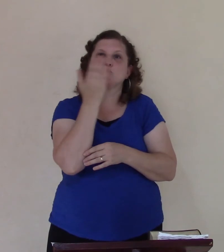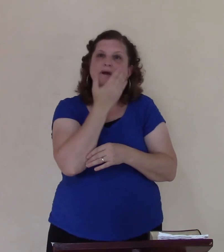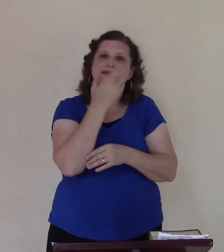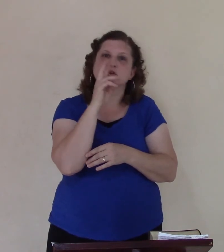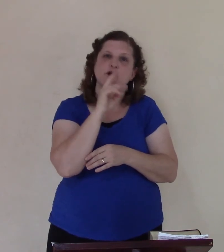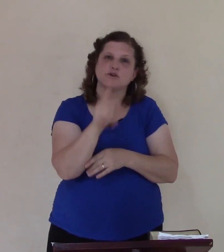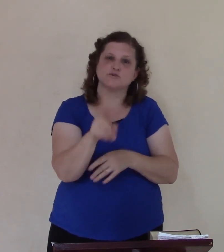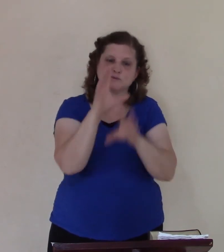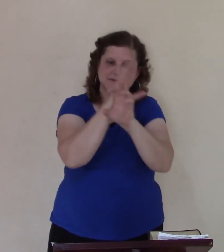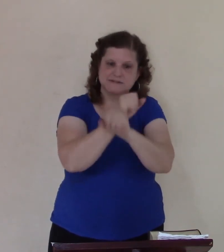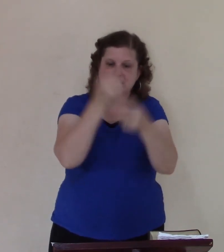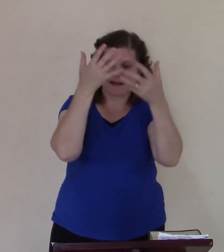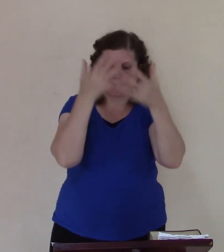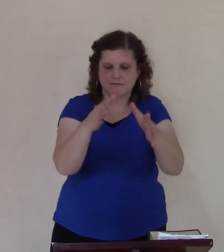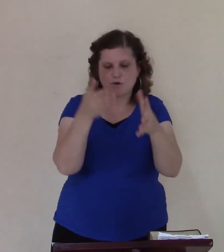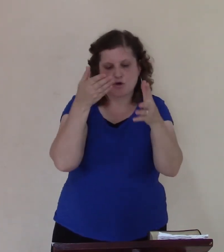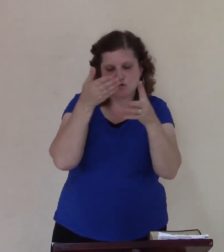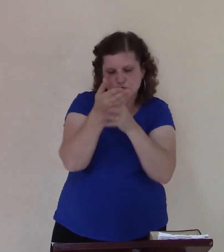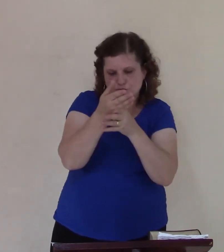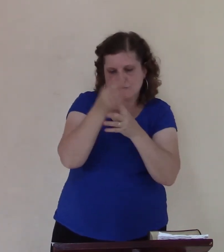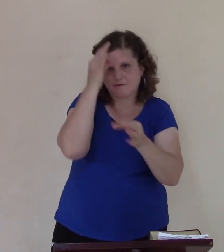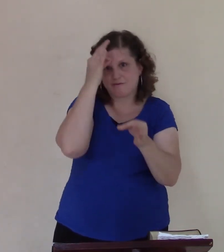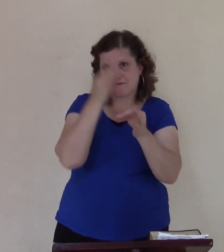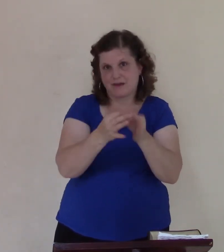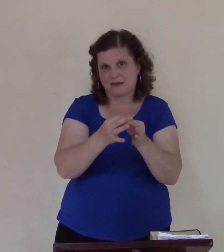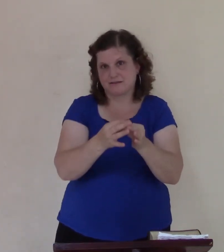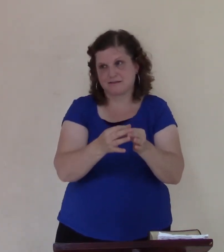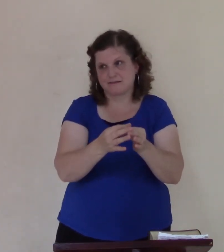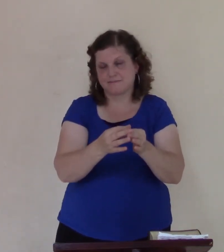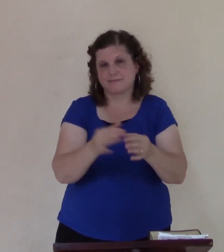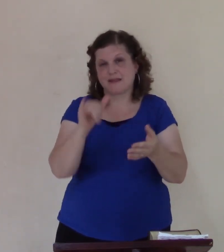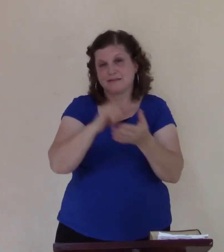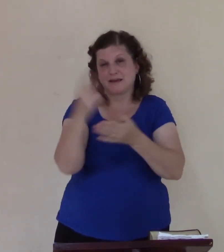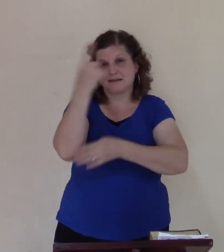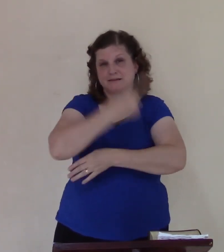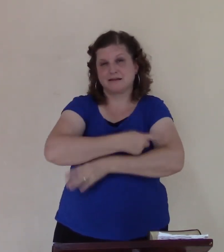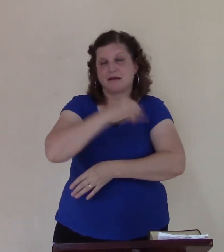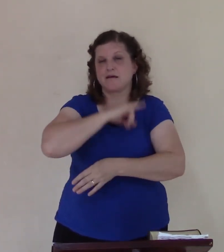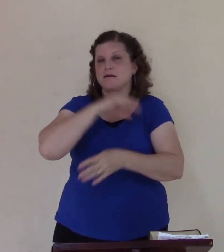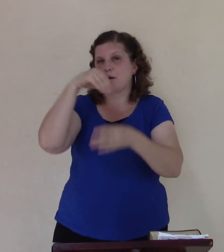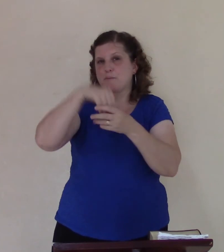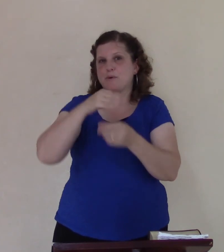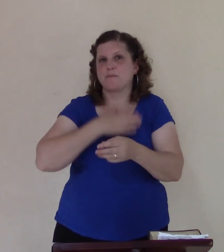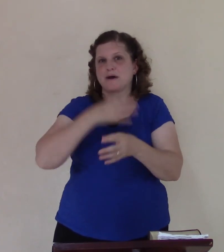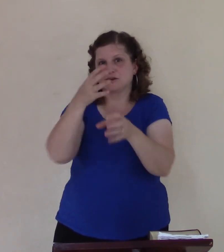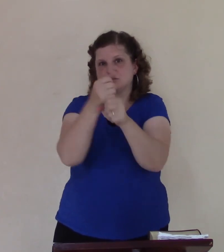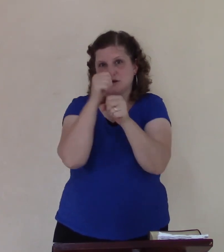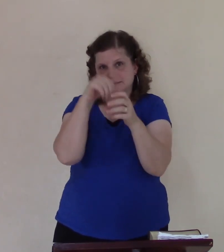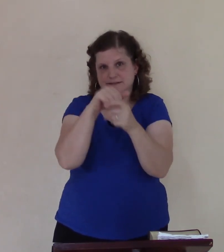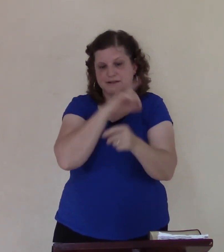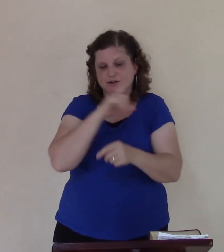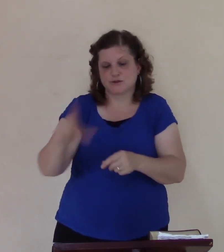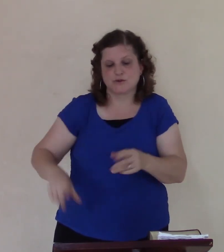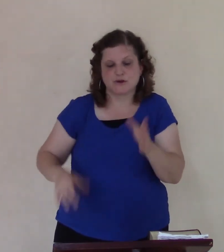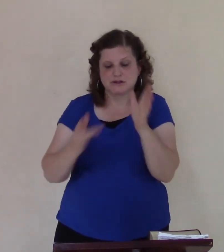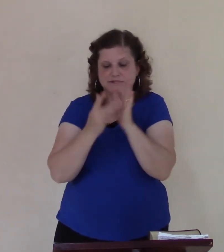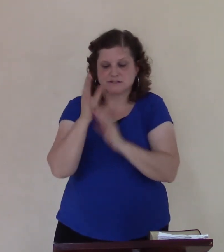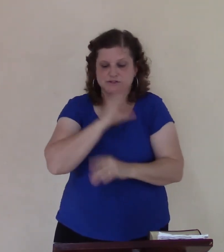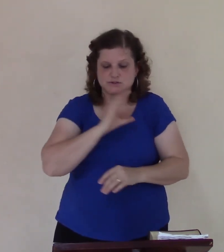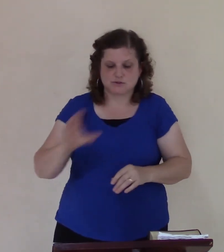I don't deserve it and I ever think for the grace for the mercy that God showed me that